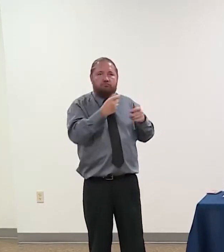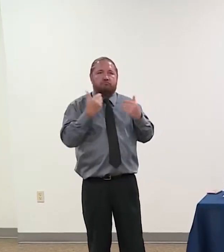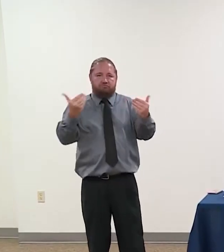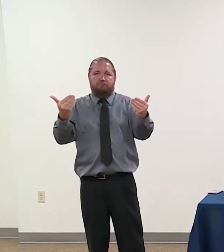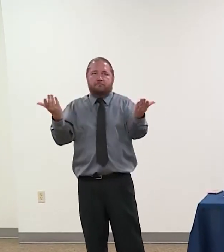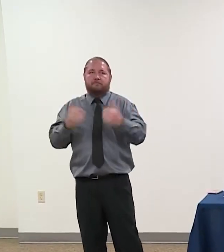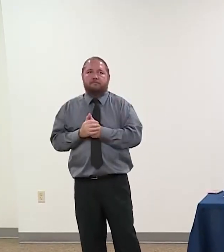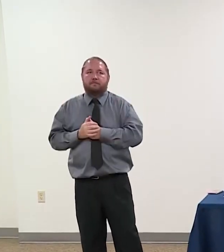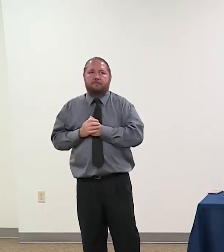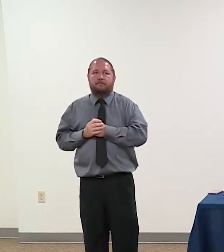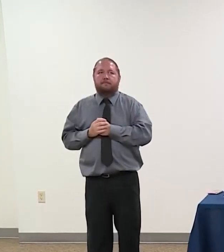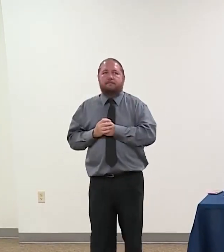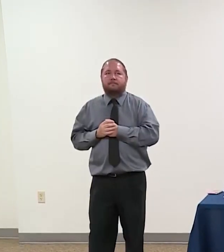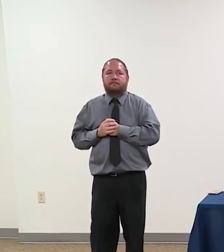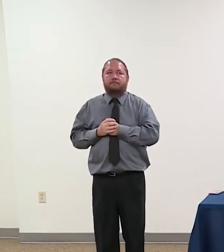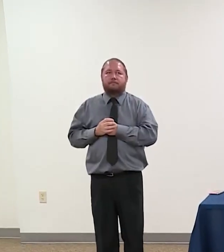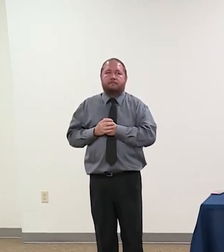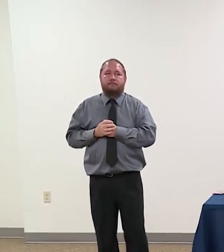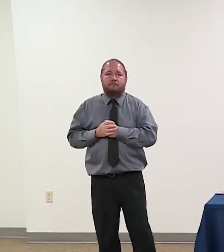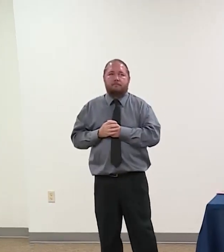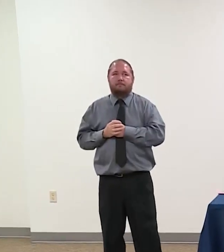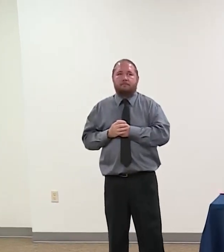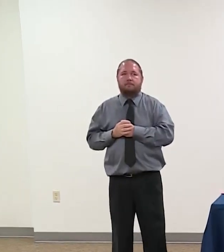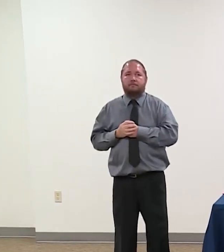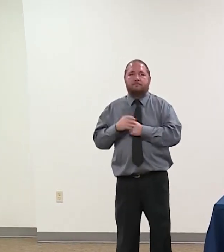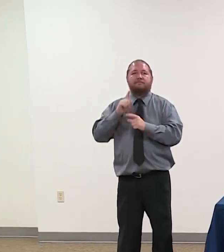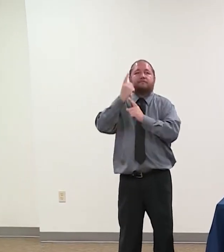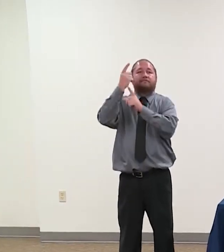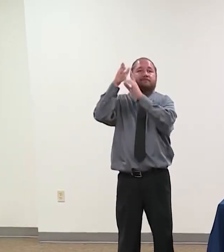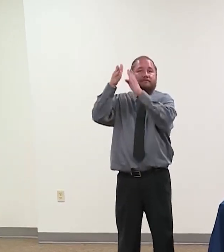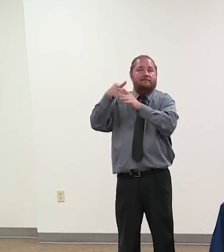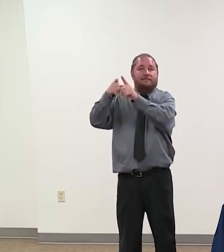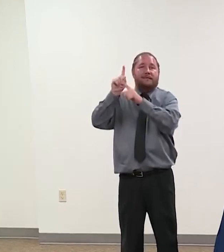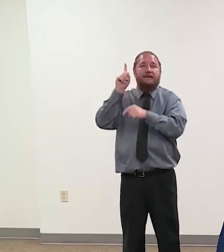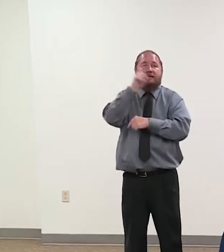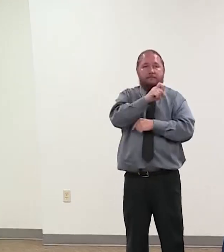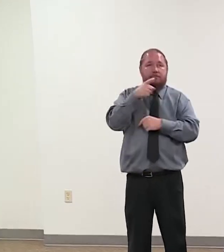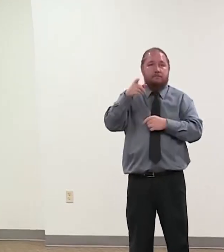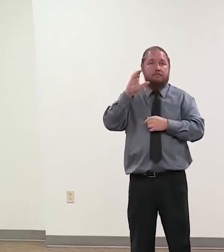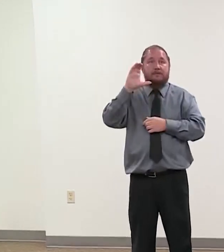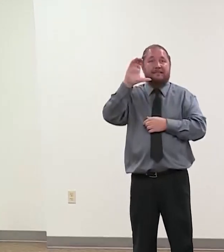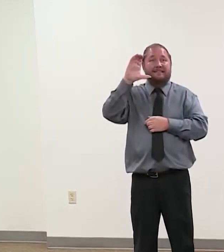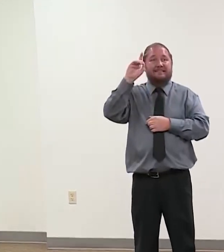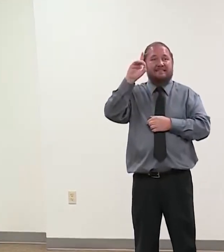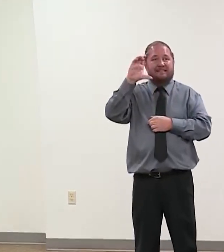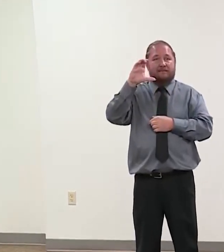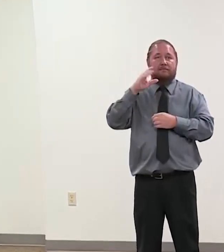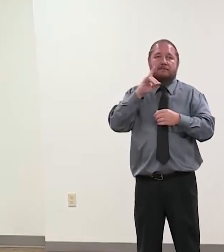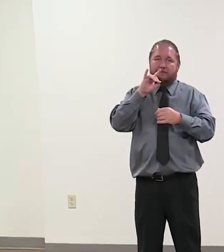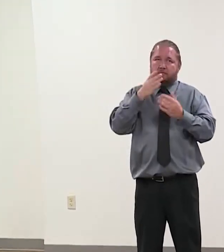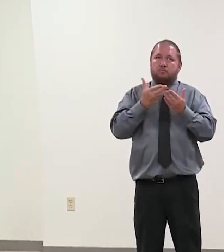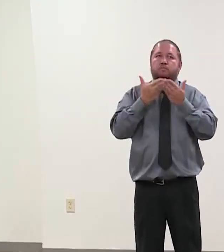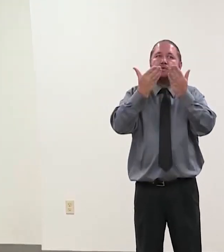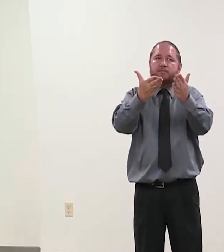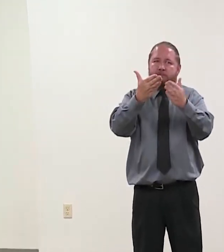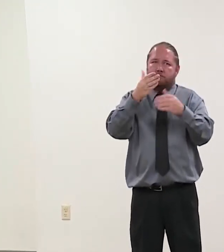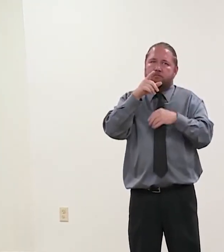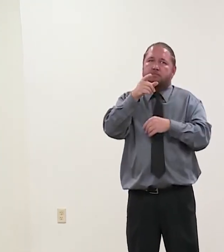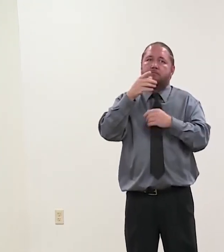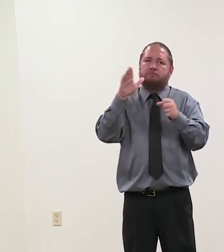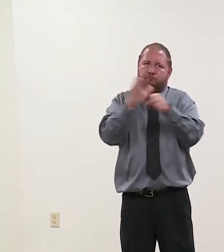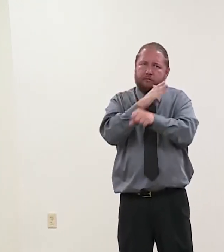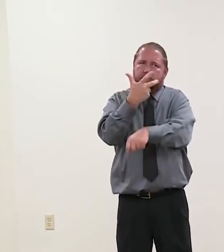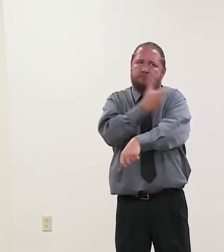Governor, the CDC recommends that fully vaccinated people wear a mask in public indoor settings if they're in an area of substantial effects and